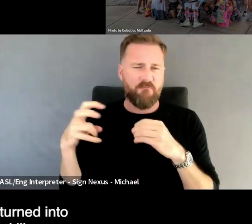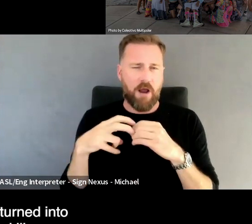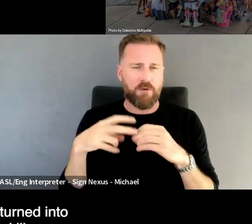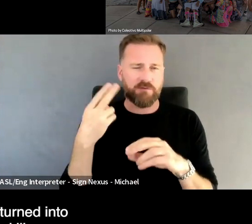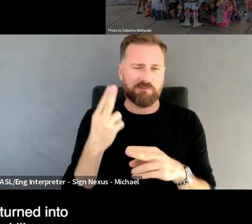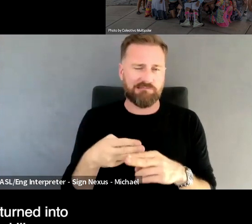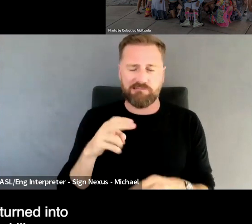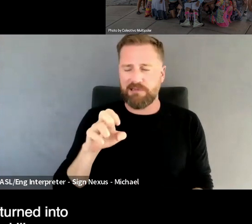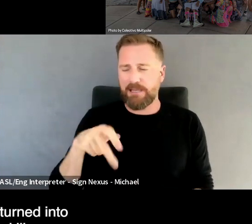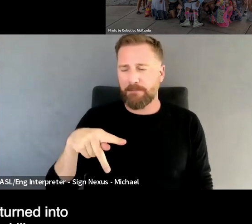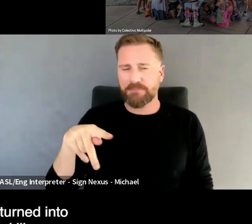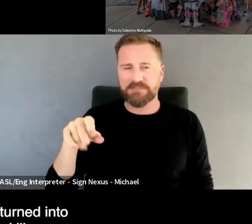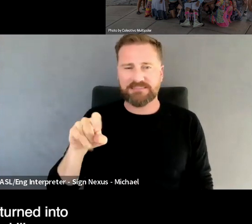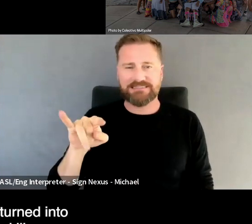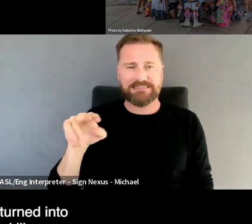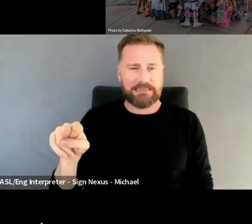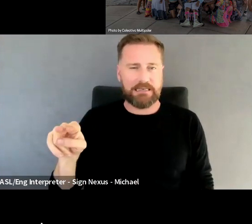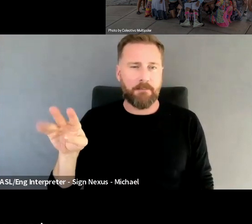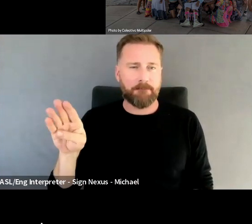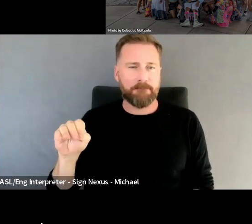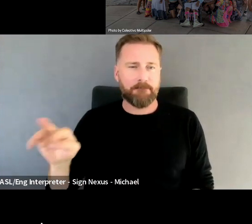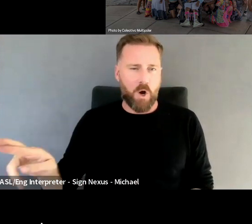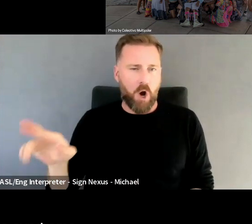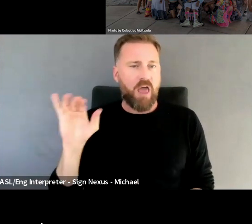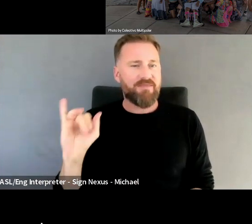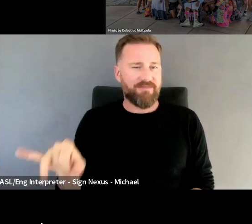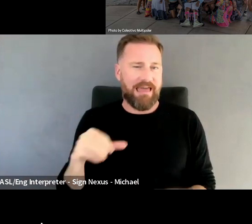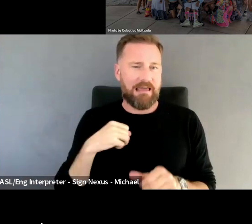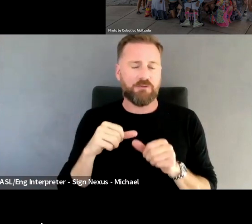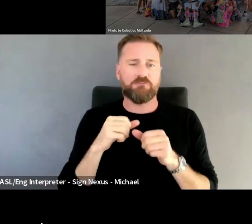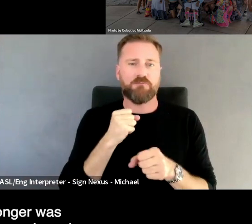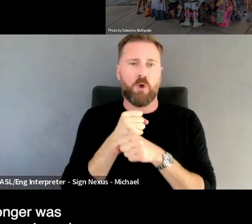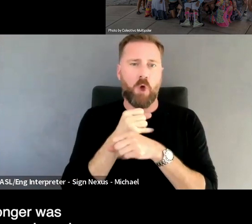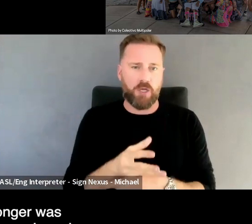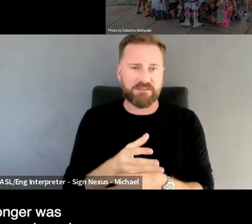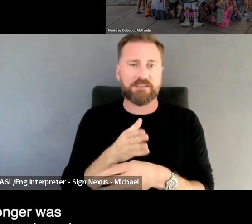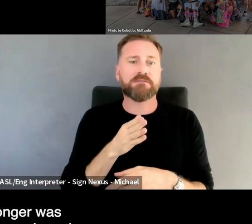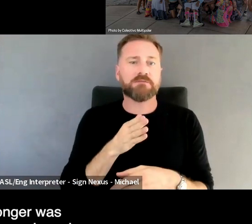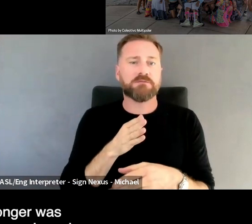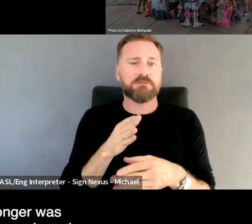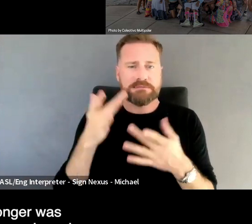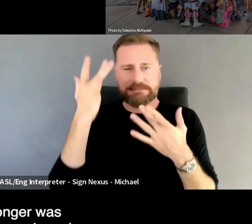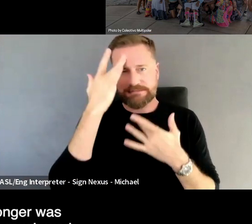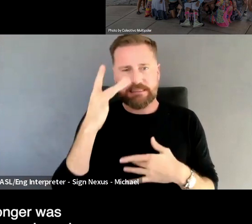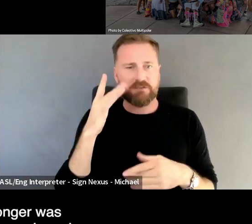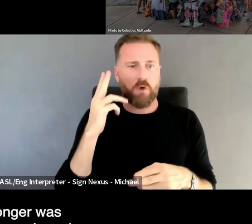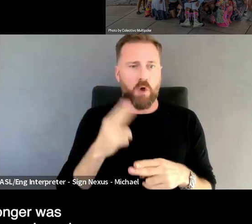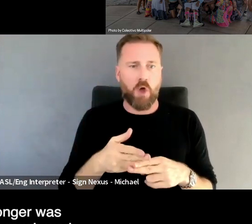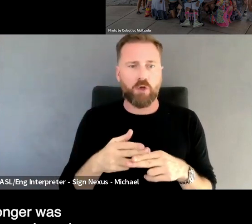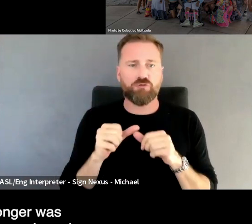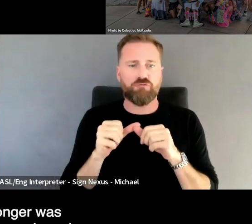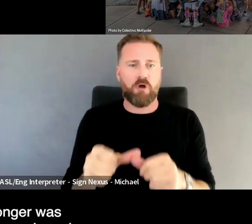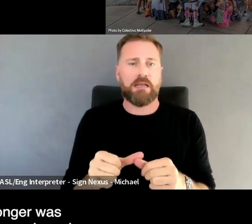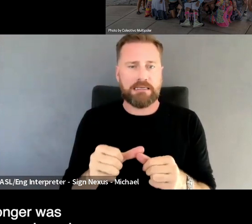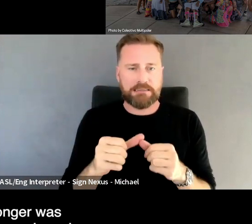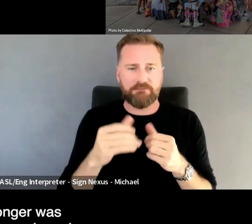turned into the post-viral illness, chronic fatigue syndrome. And I no longer was able